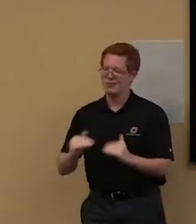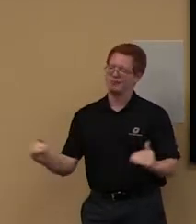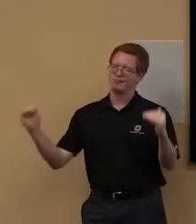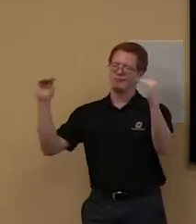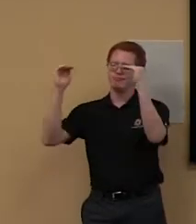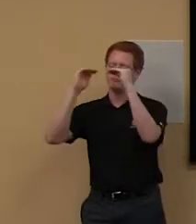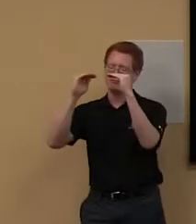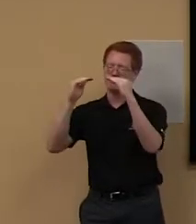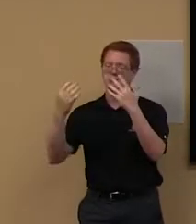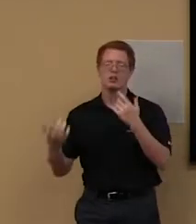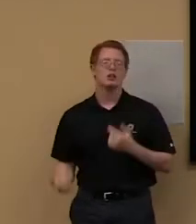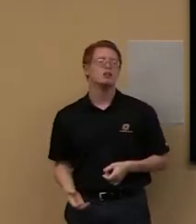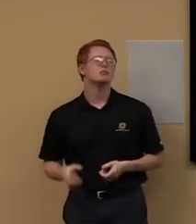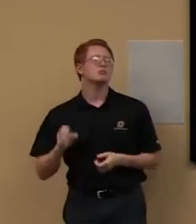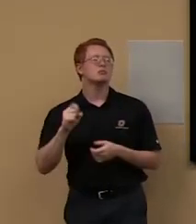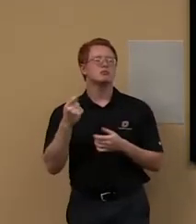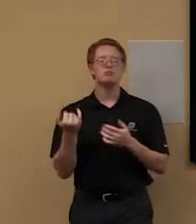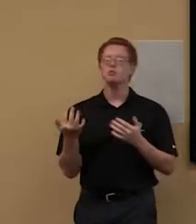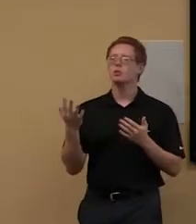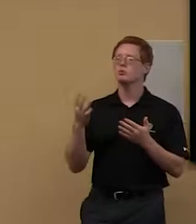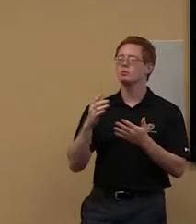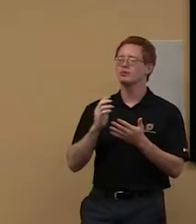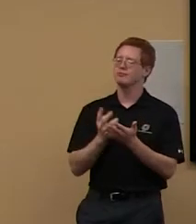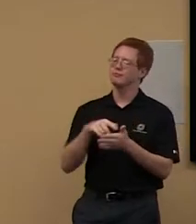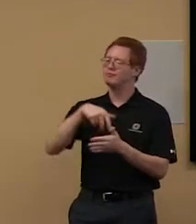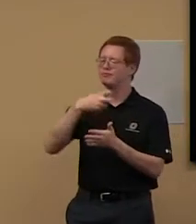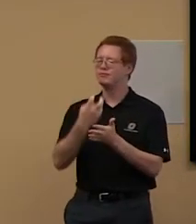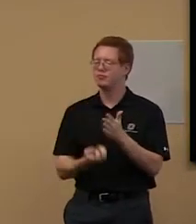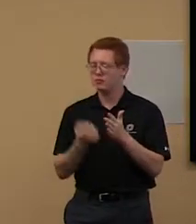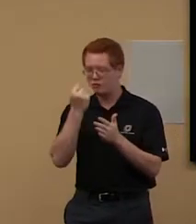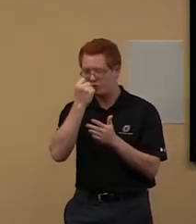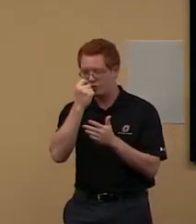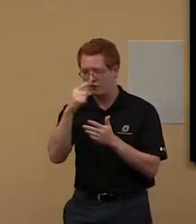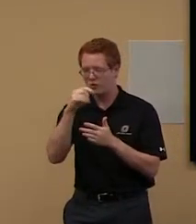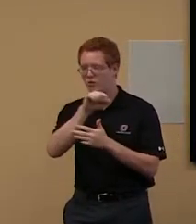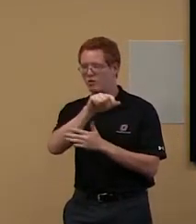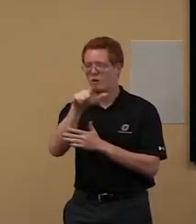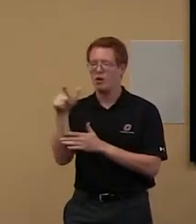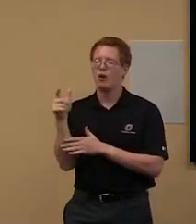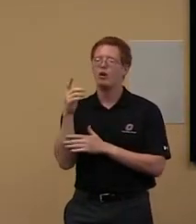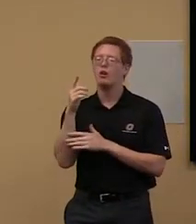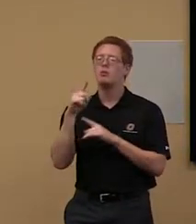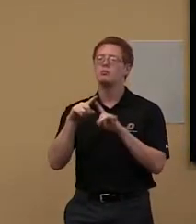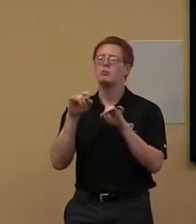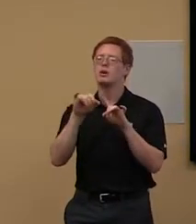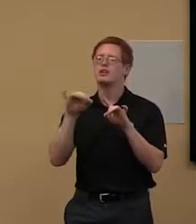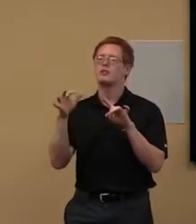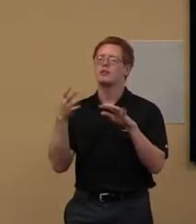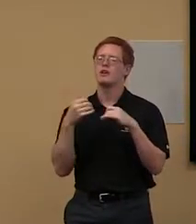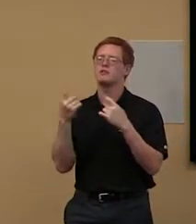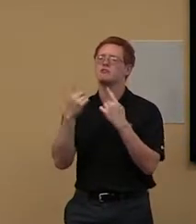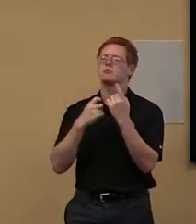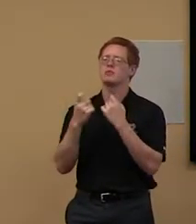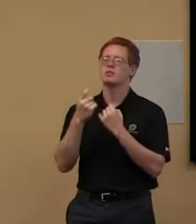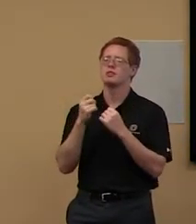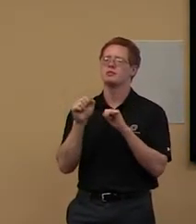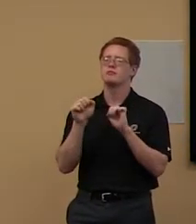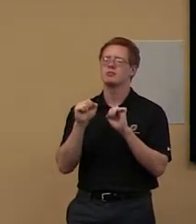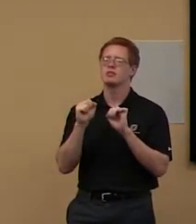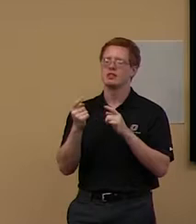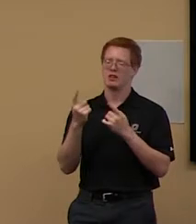But definitely ask if you have any questions, and I'll leave some time at the end for questions as well.